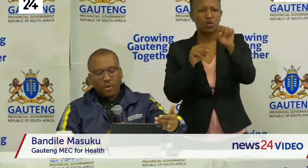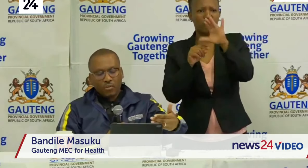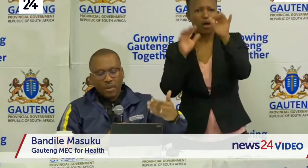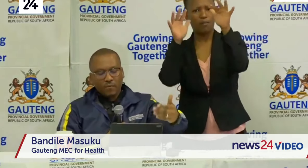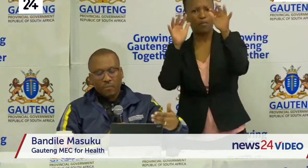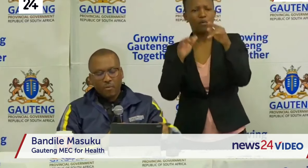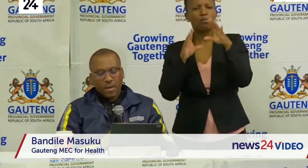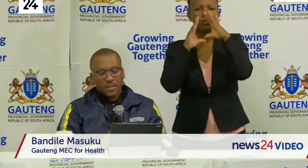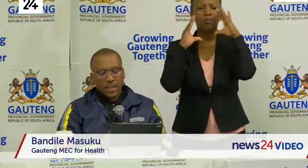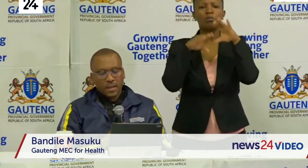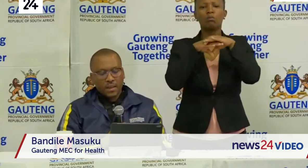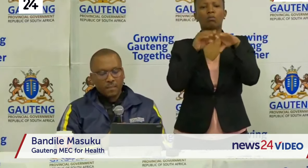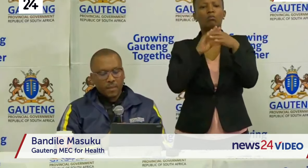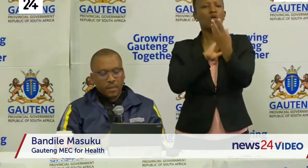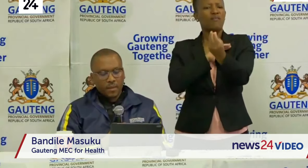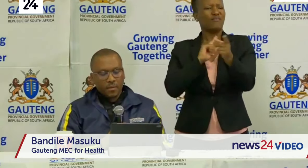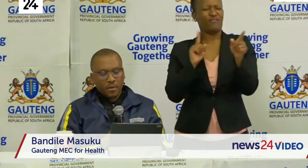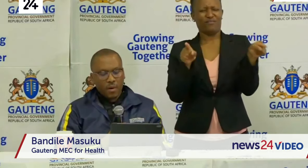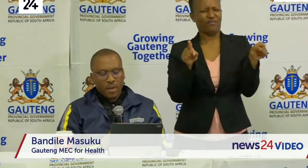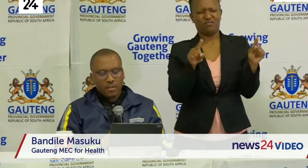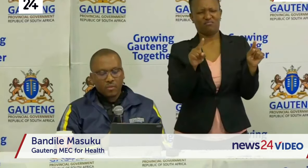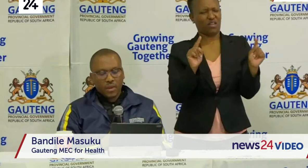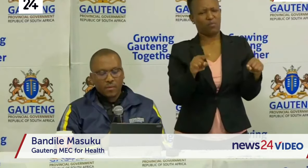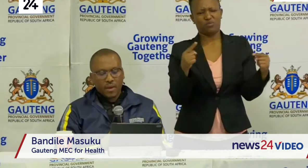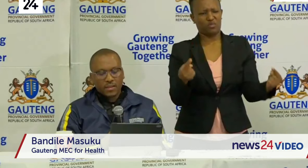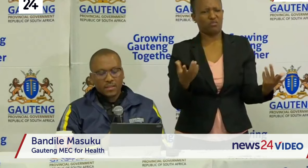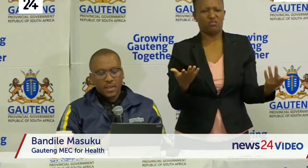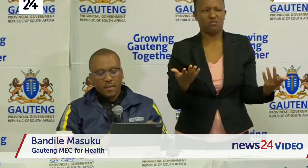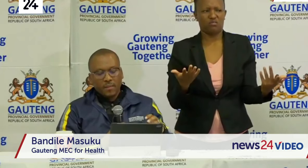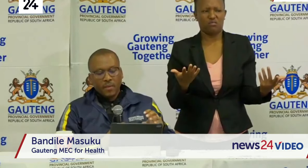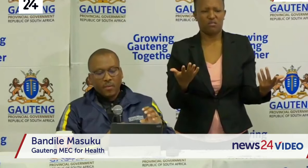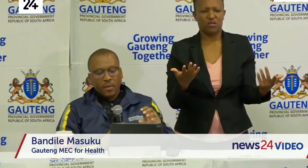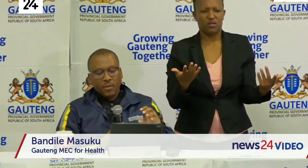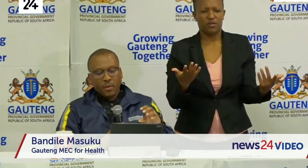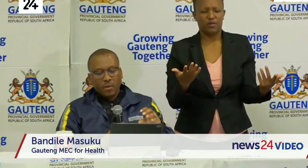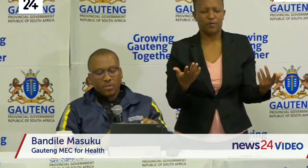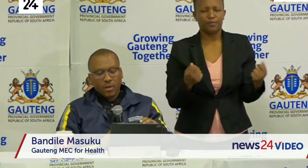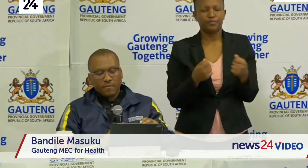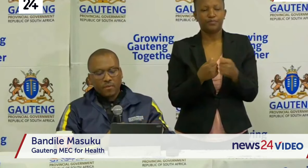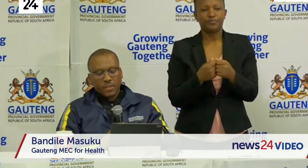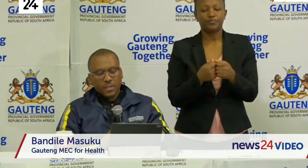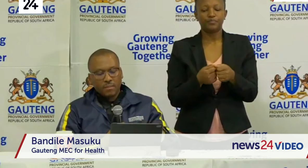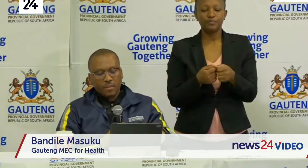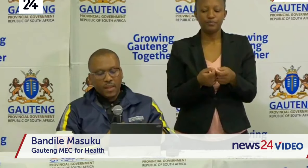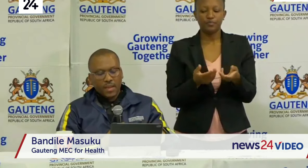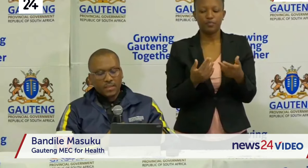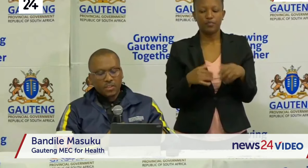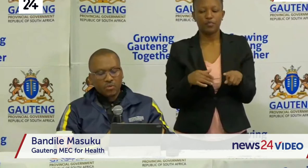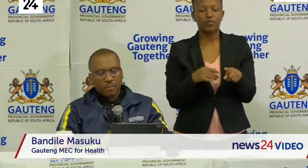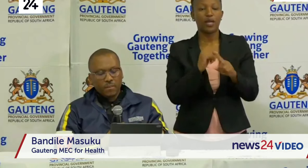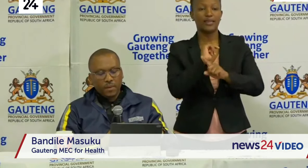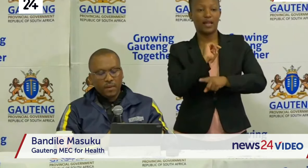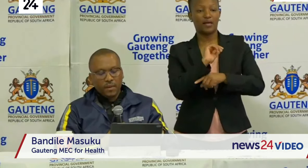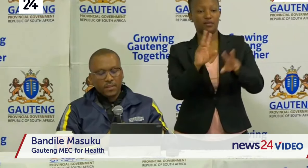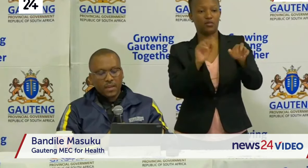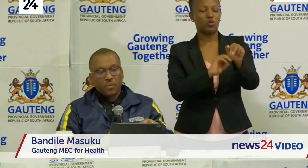public will be having more masks than our healthcare workers. We also have got maybe the last issue